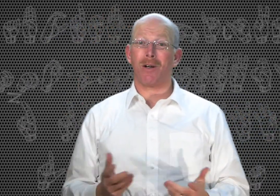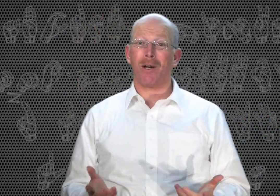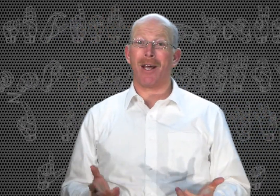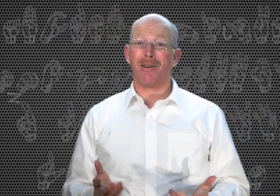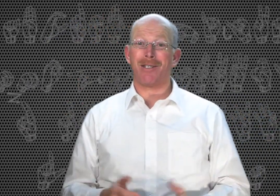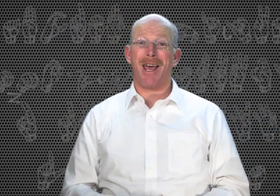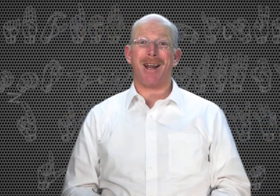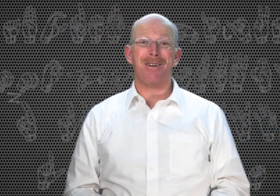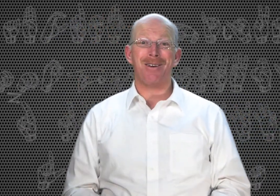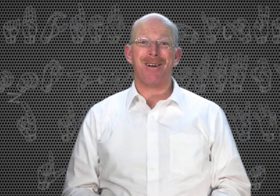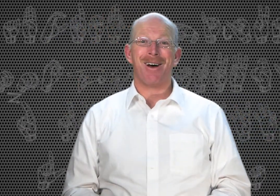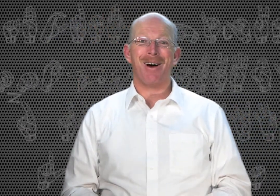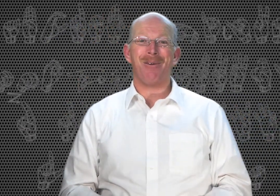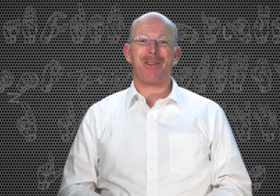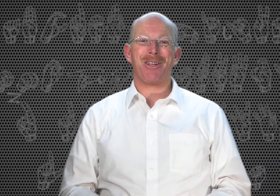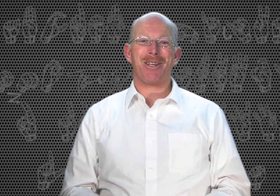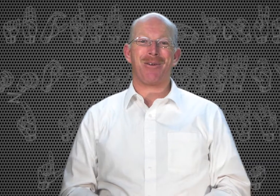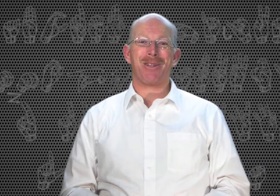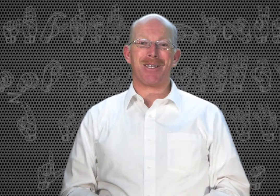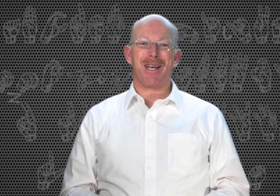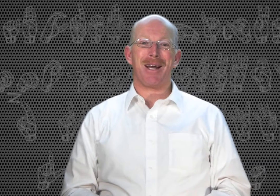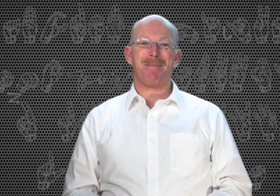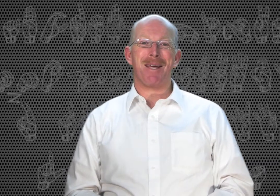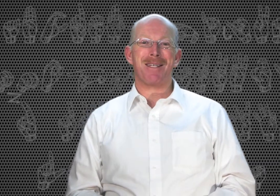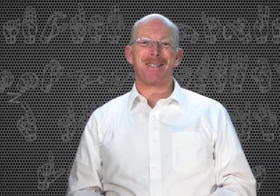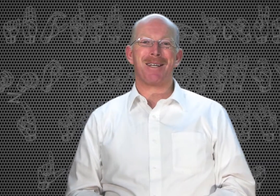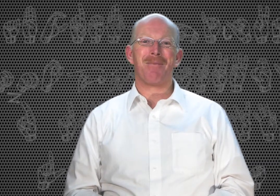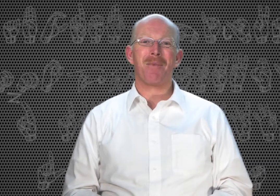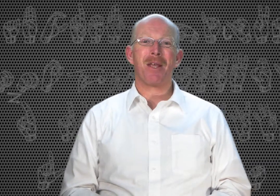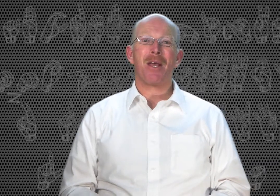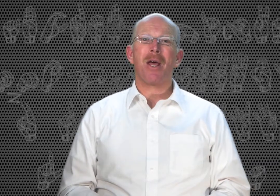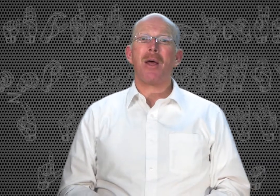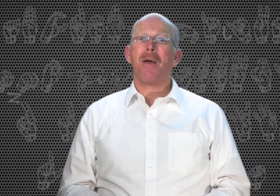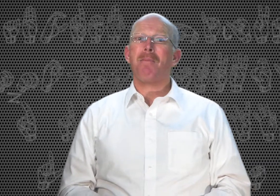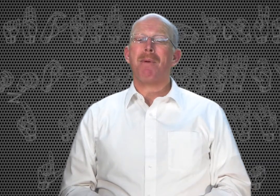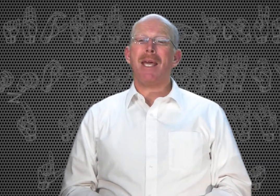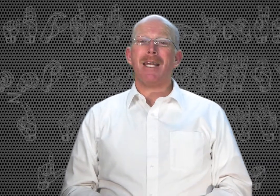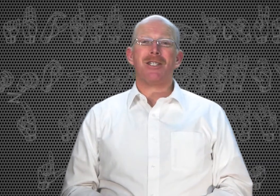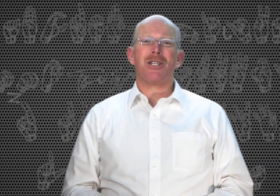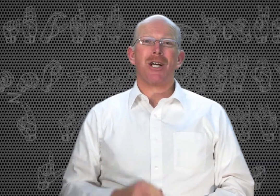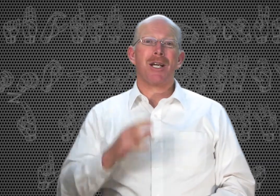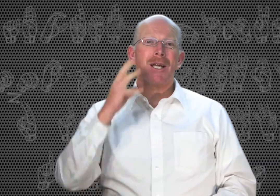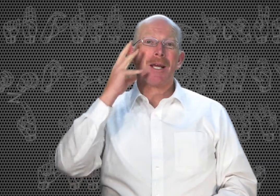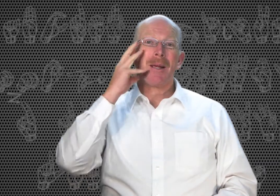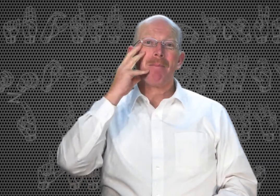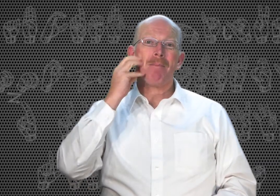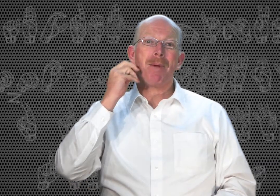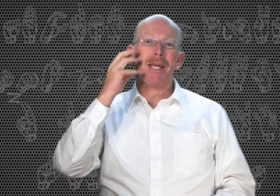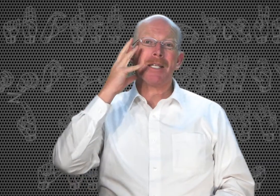certainly understand what the sign means. Peach. Peach.